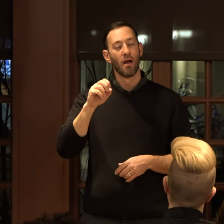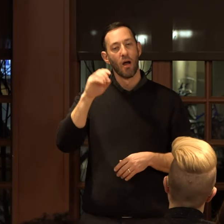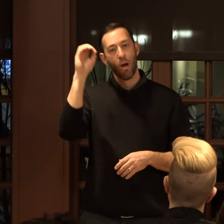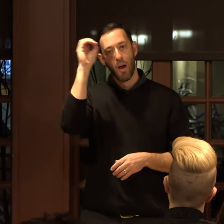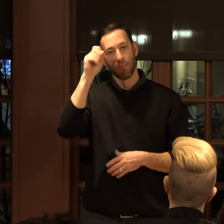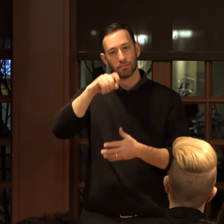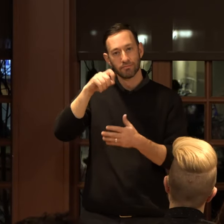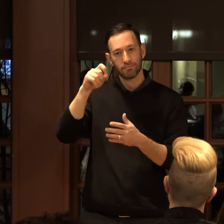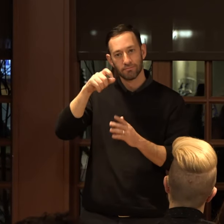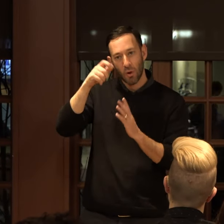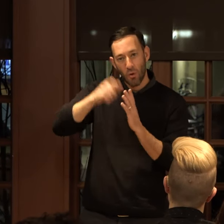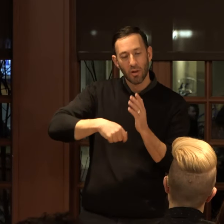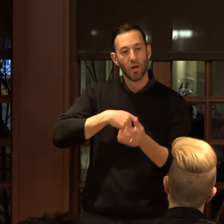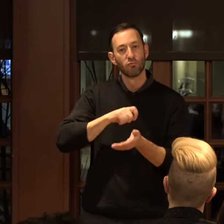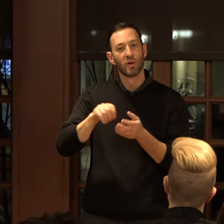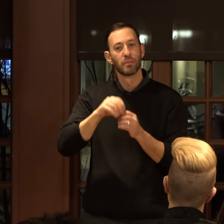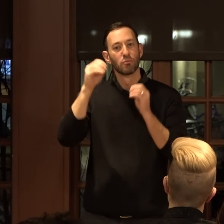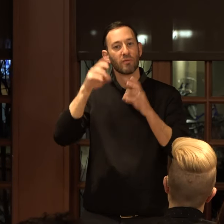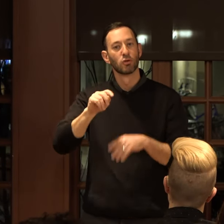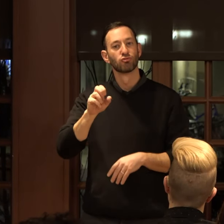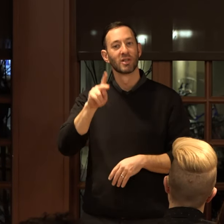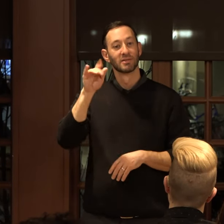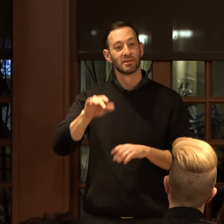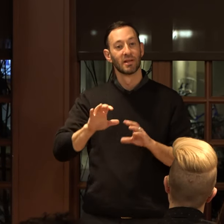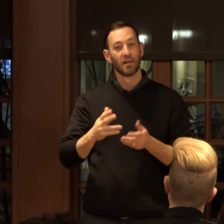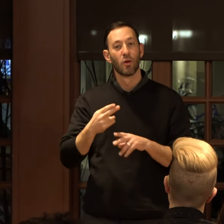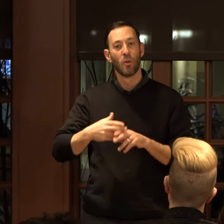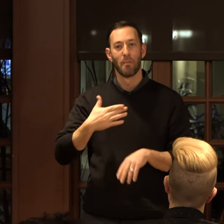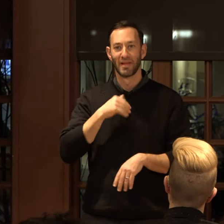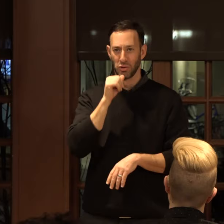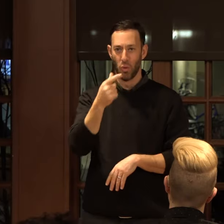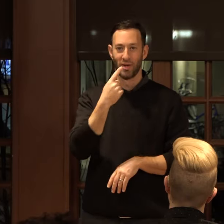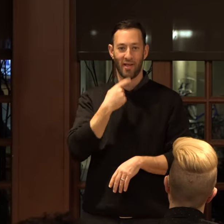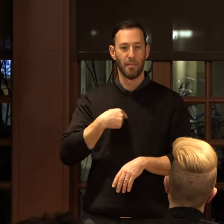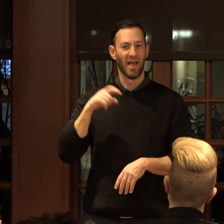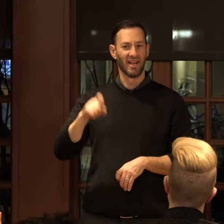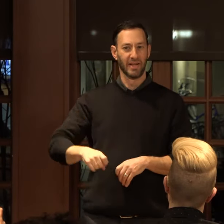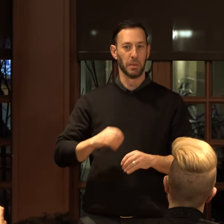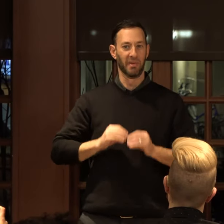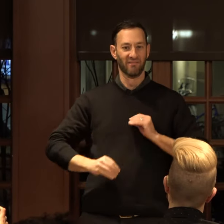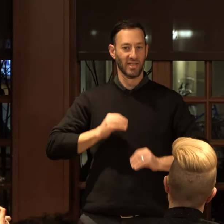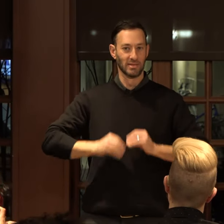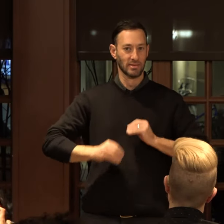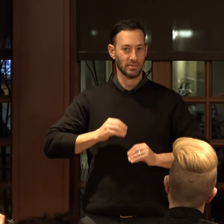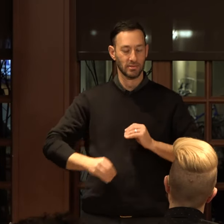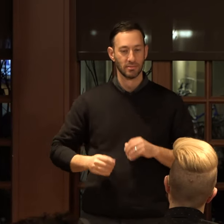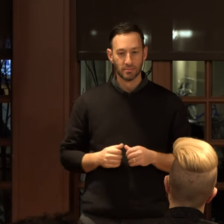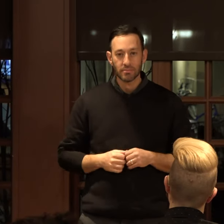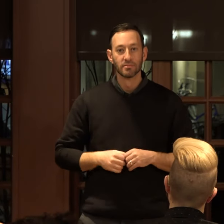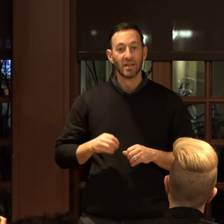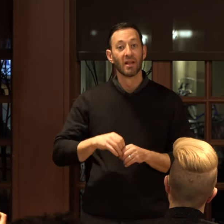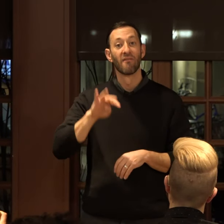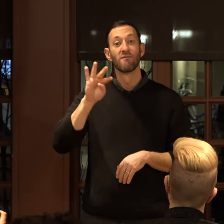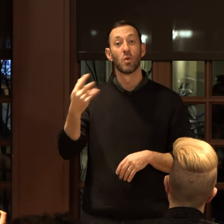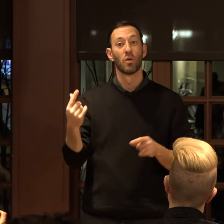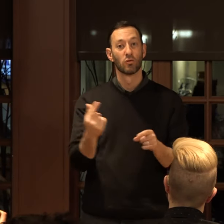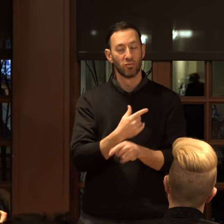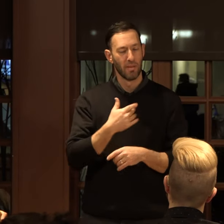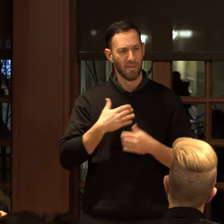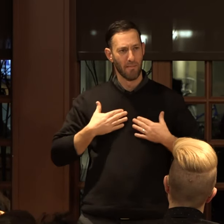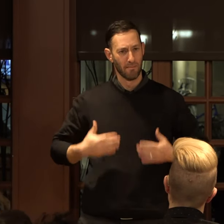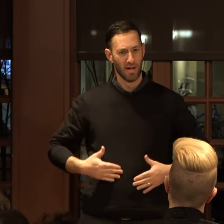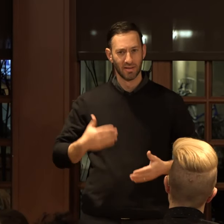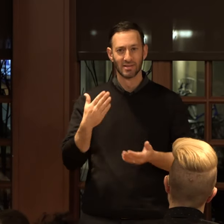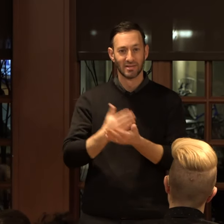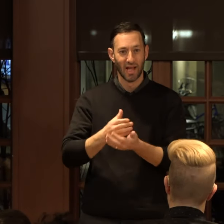in Professor Teransky's class called Please Don't Tell Me I Need to Be Fixed. In the fourth grade, my body